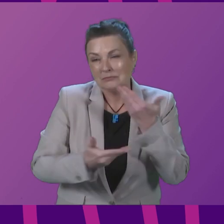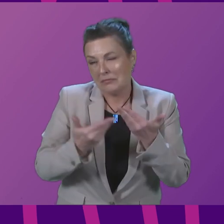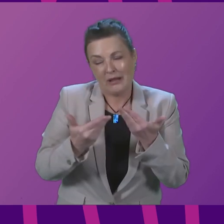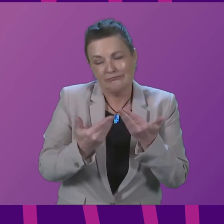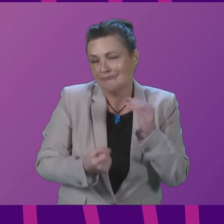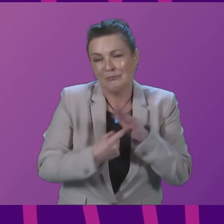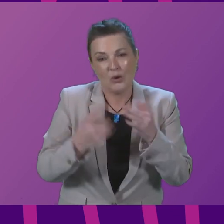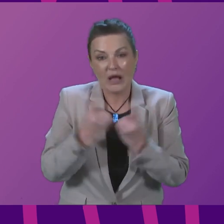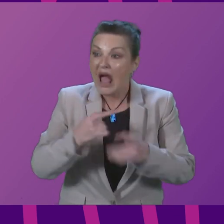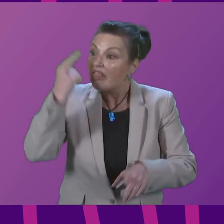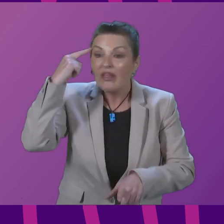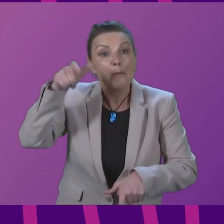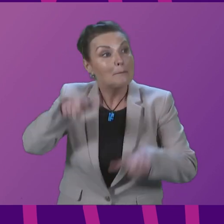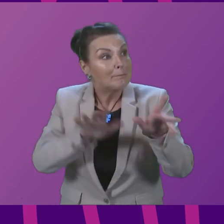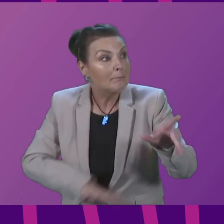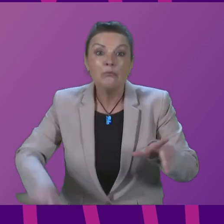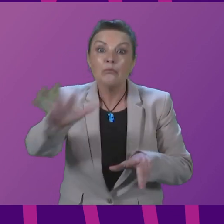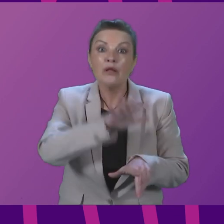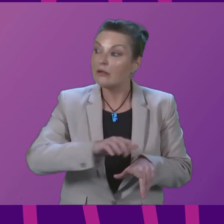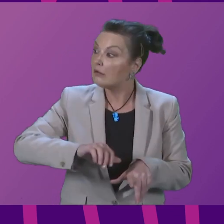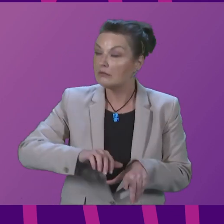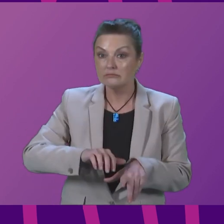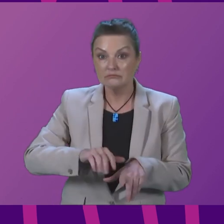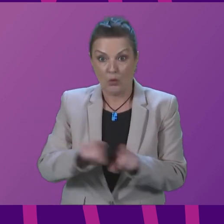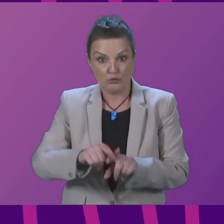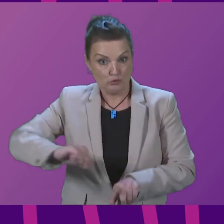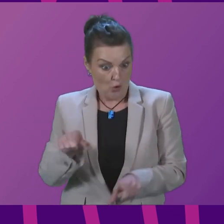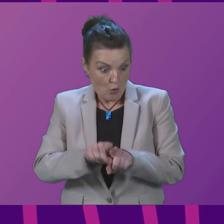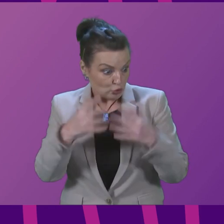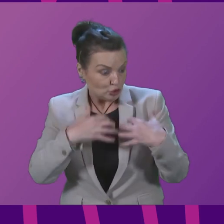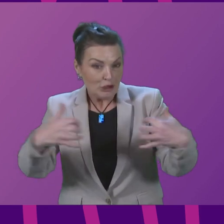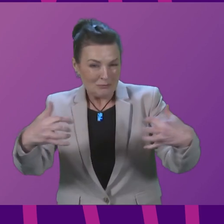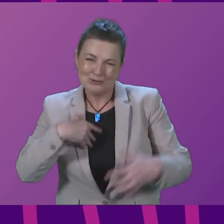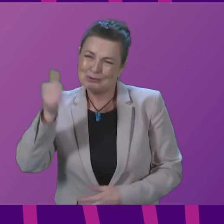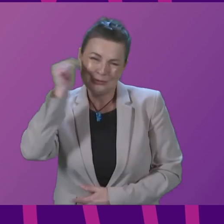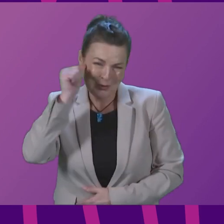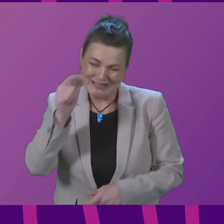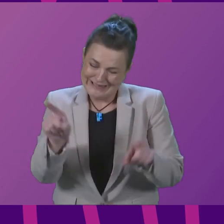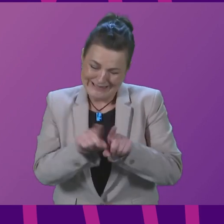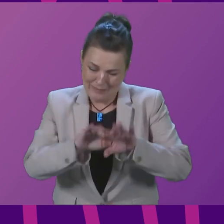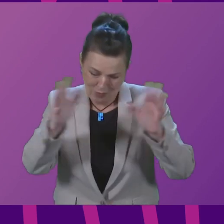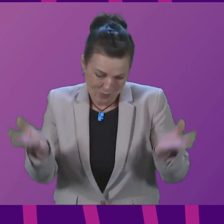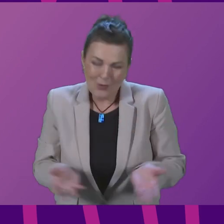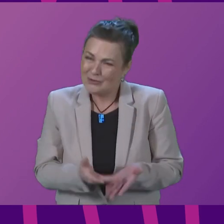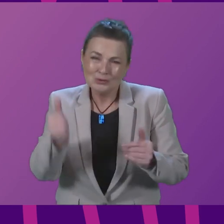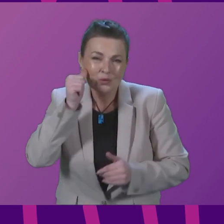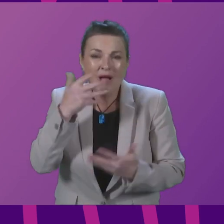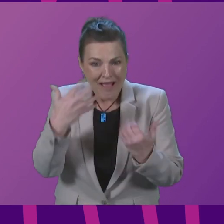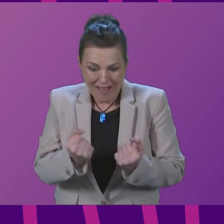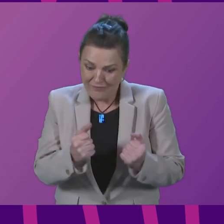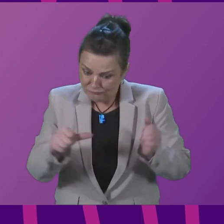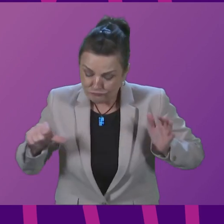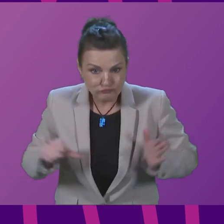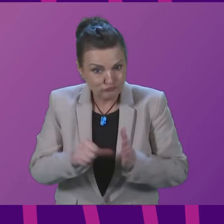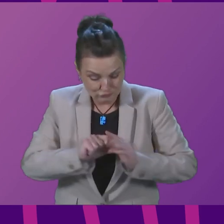the country, and certainly everybody in this Chamber, knows that all of us, not just in Scotland but across the world, face some really difficult,